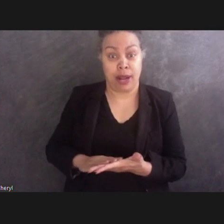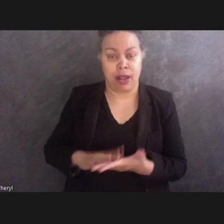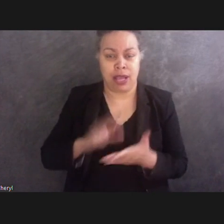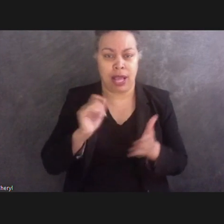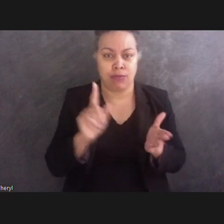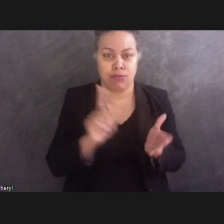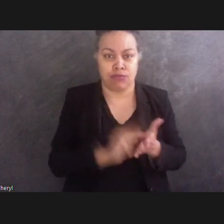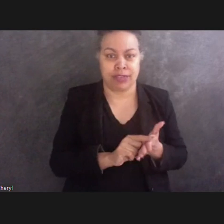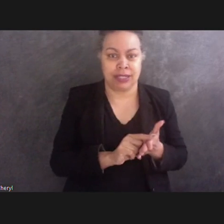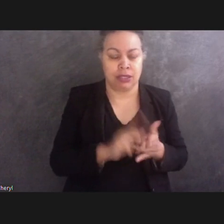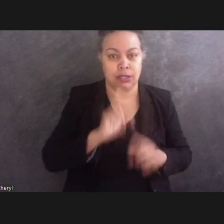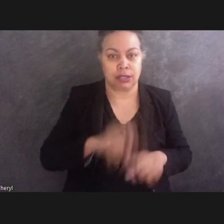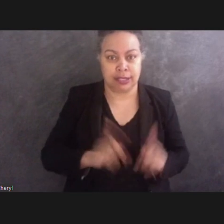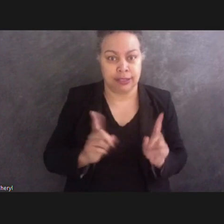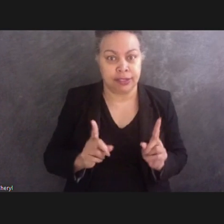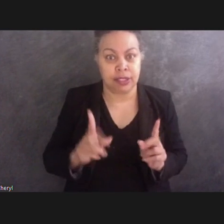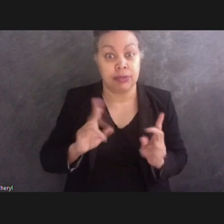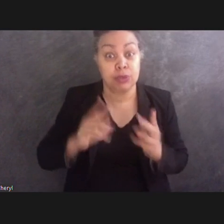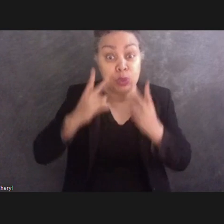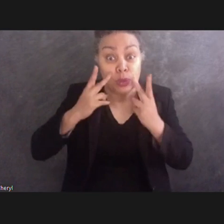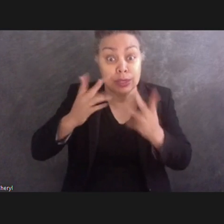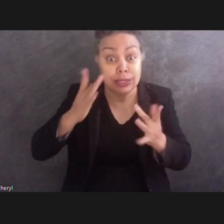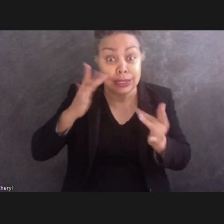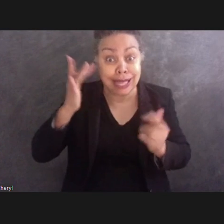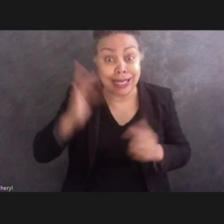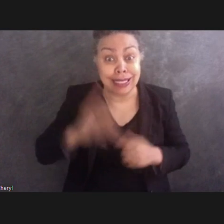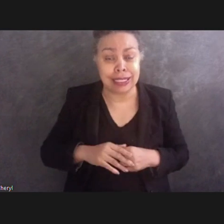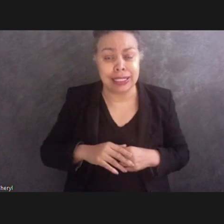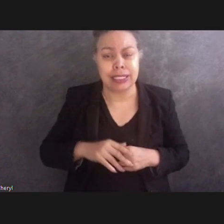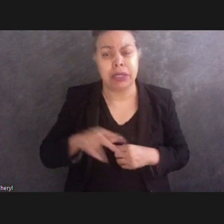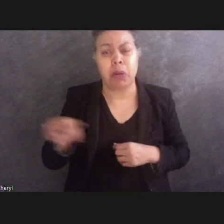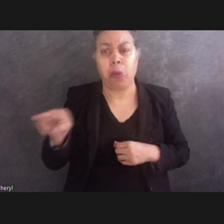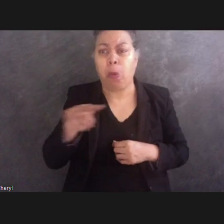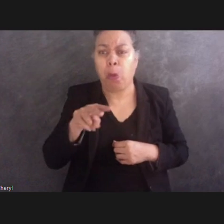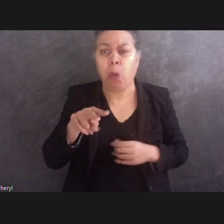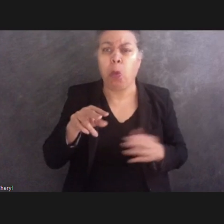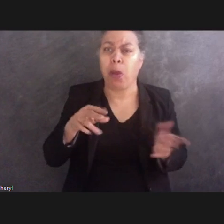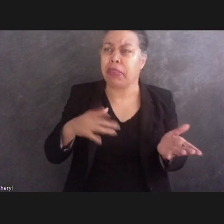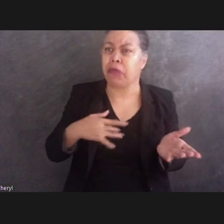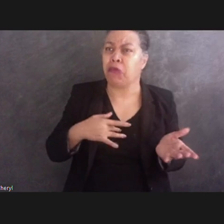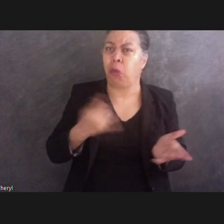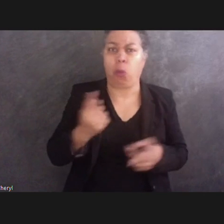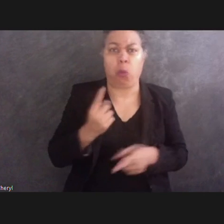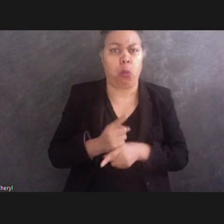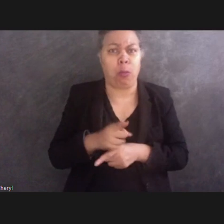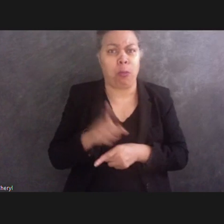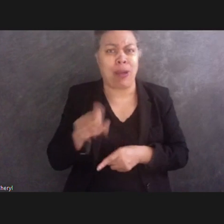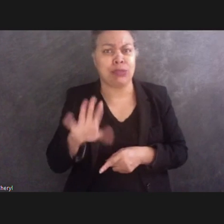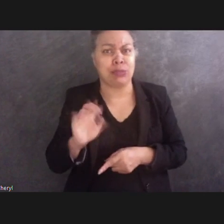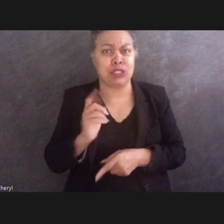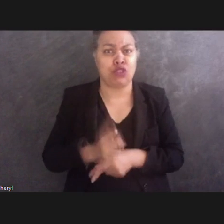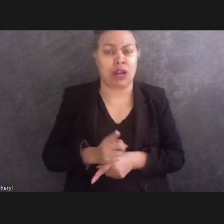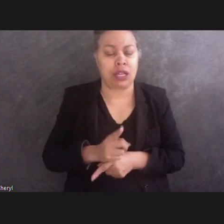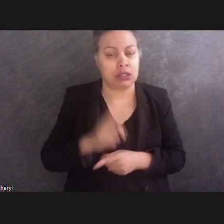sighted people view the depiction of the braille as accurate. This issue can be addressed by creating